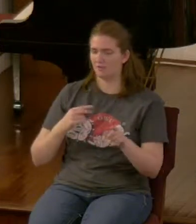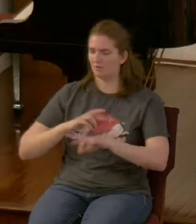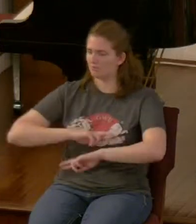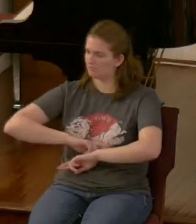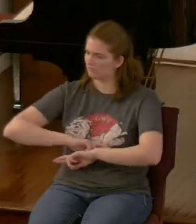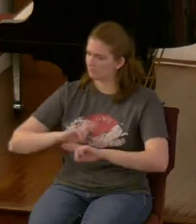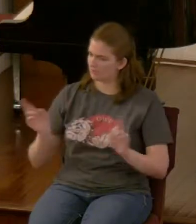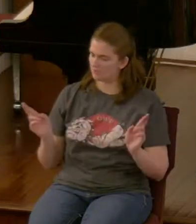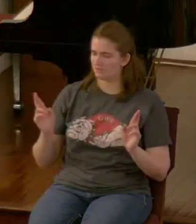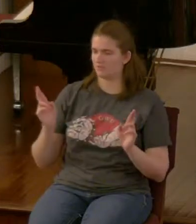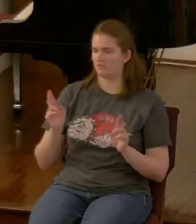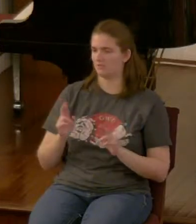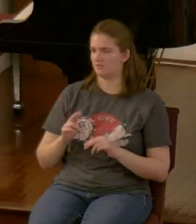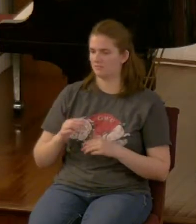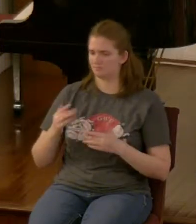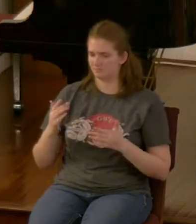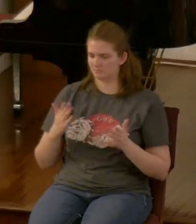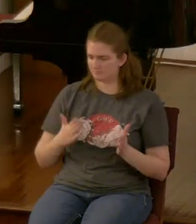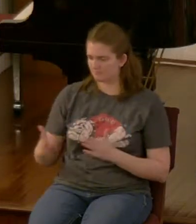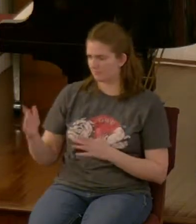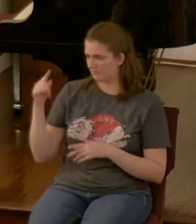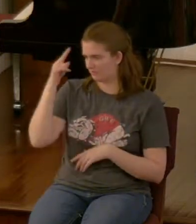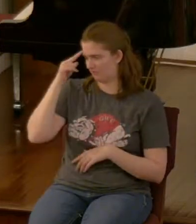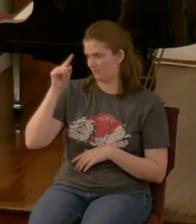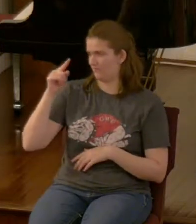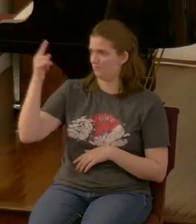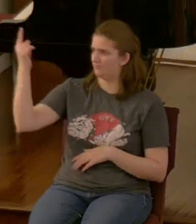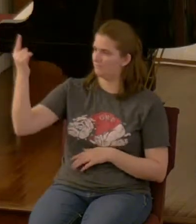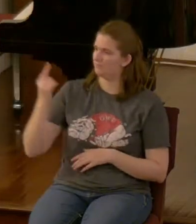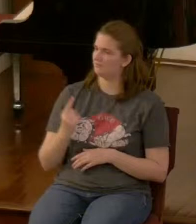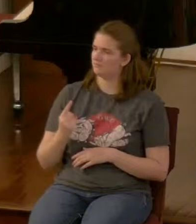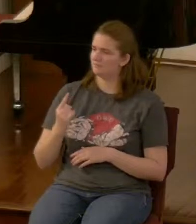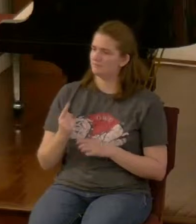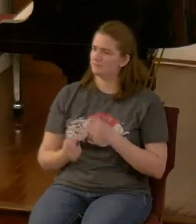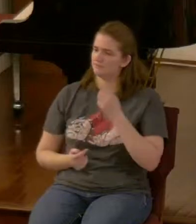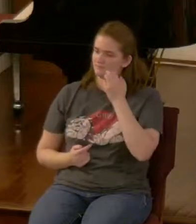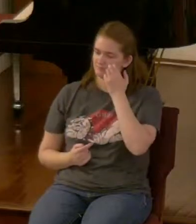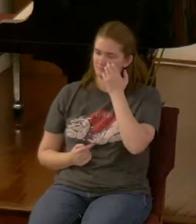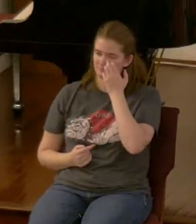and be ready be ready that's right